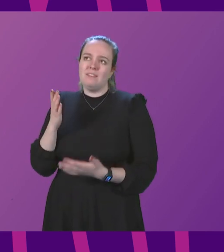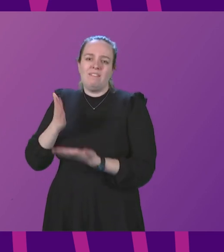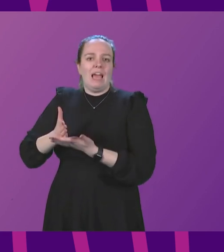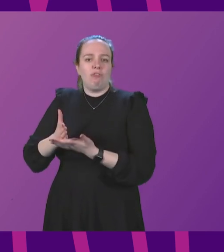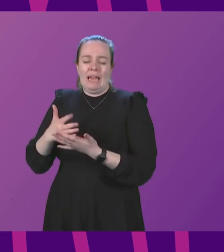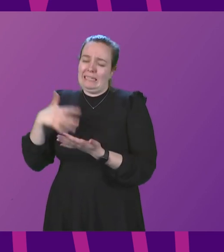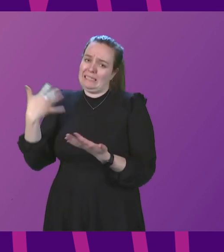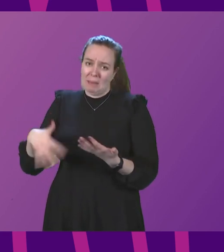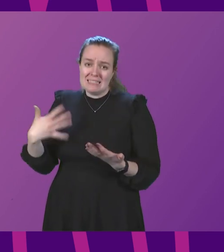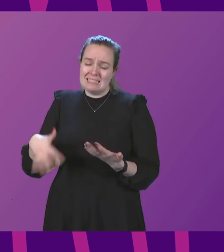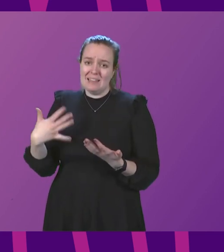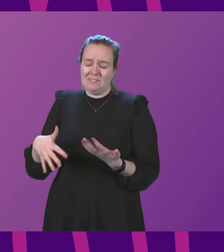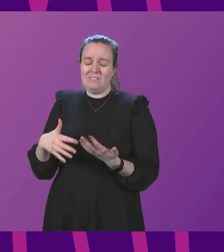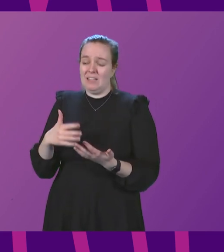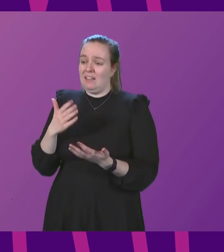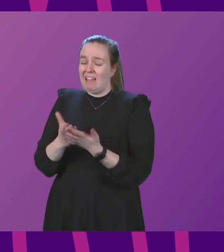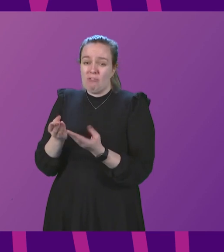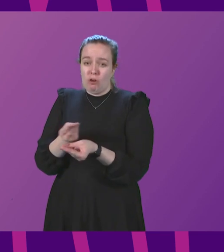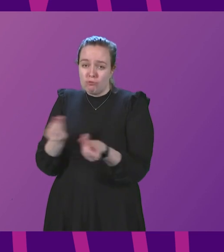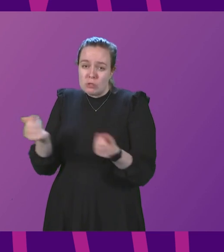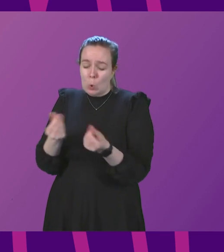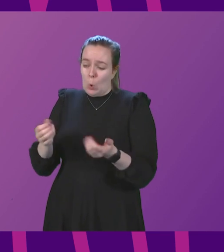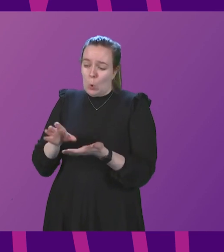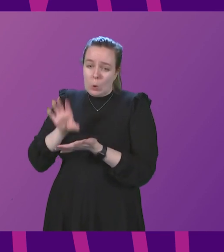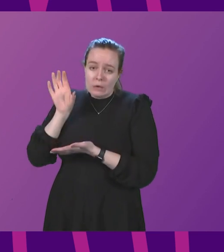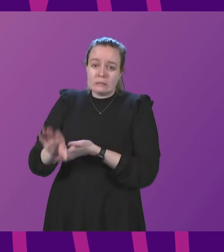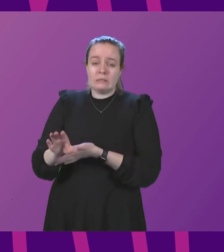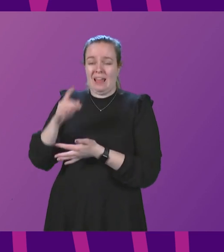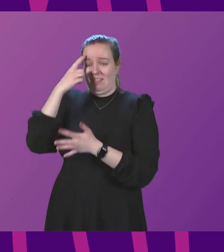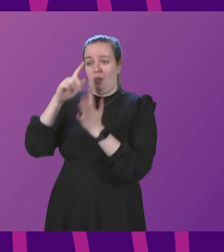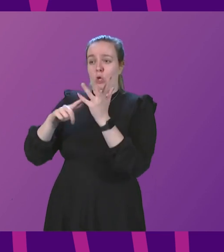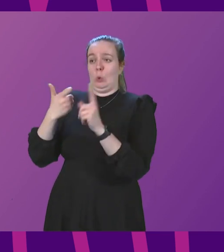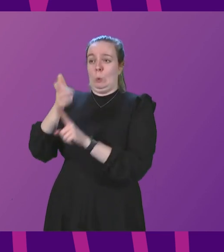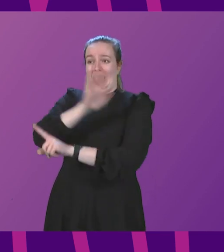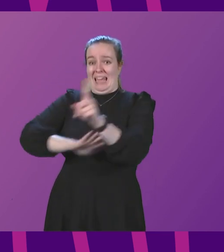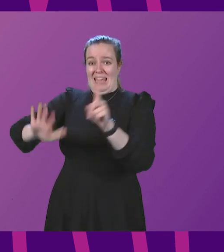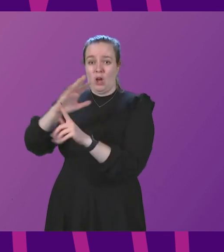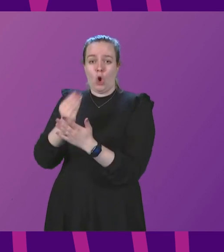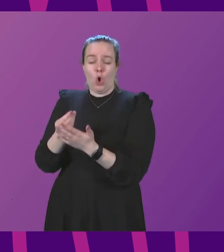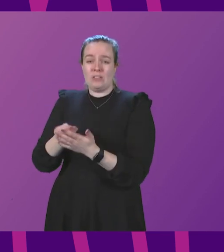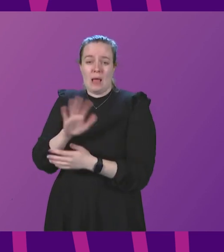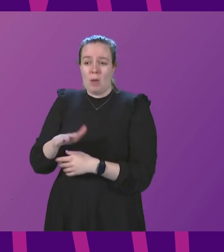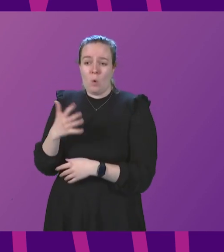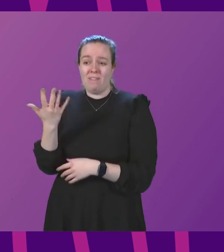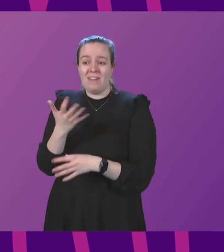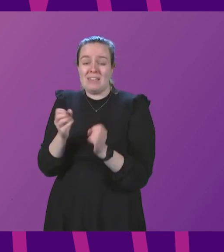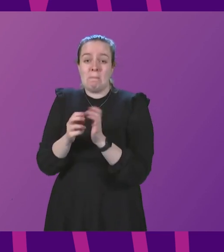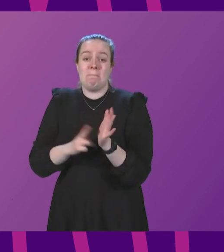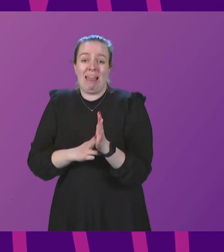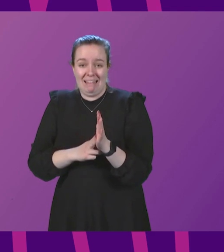expensive it is very resource intensive I think the UK wide cost is about £15 billion